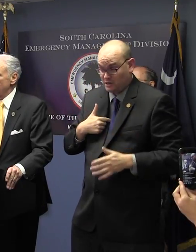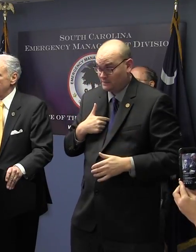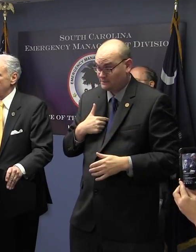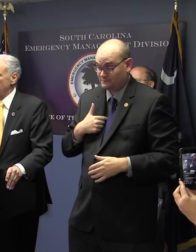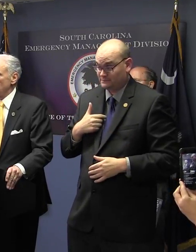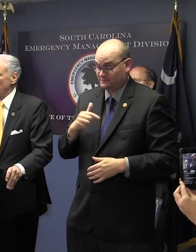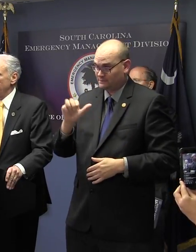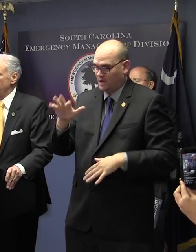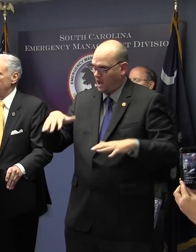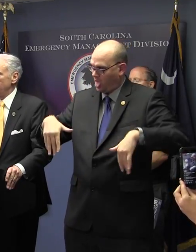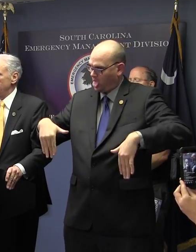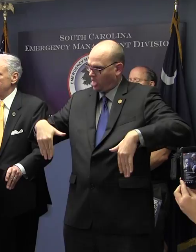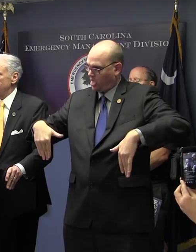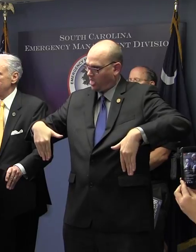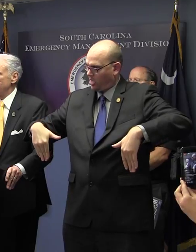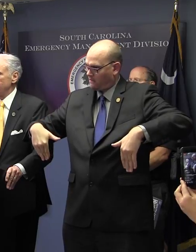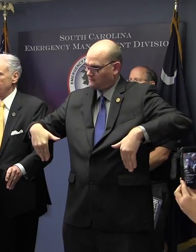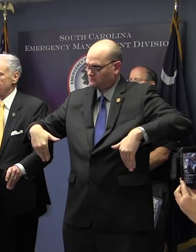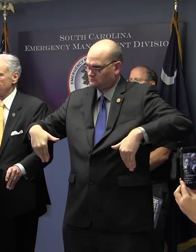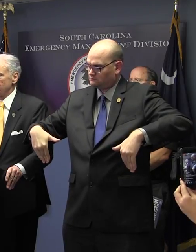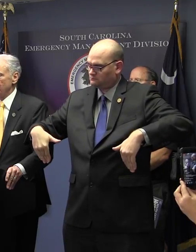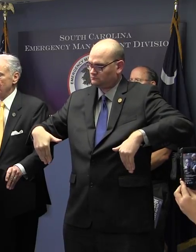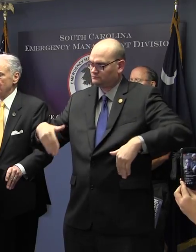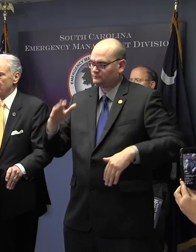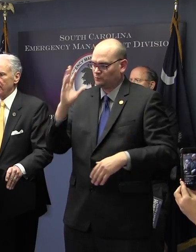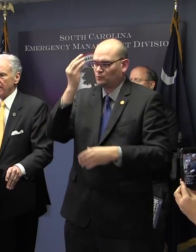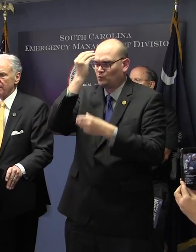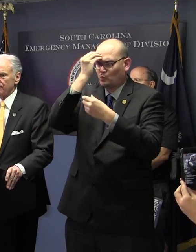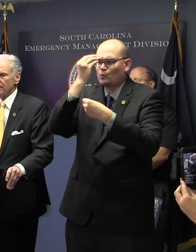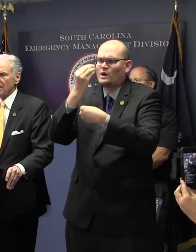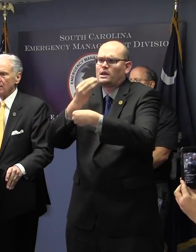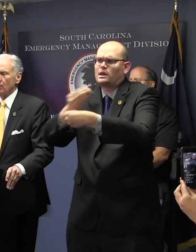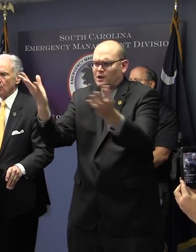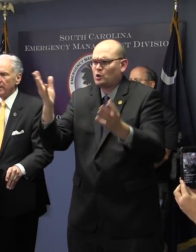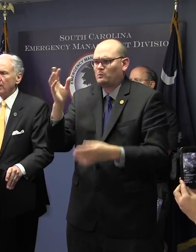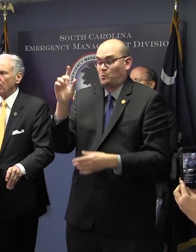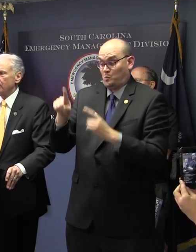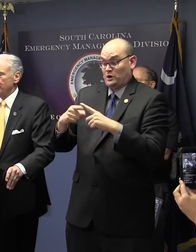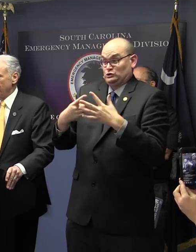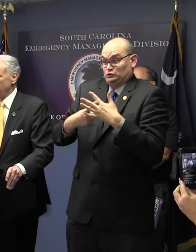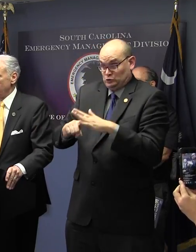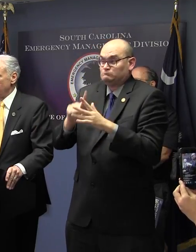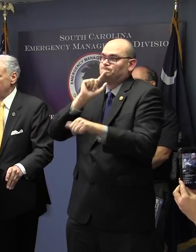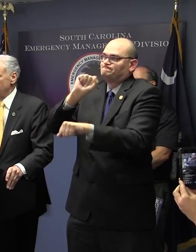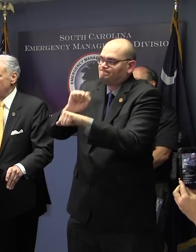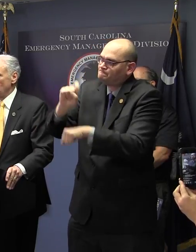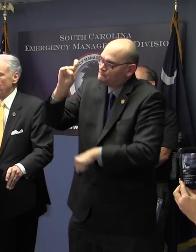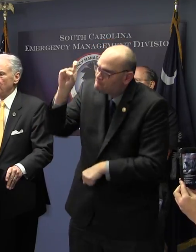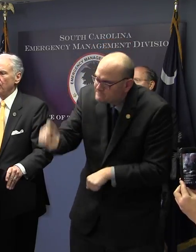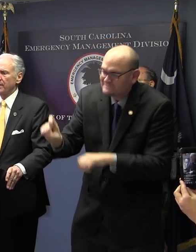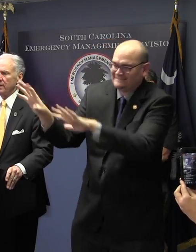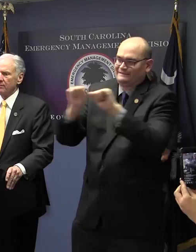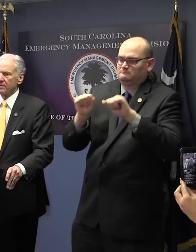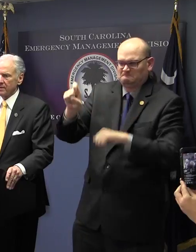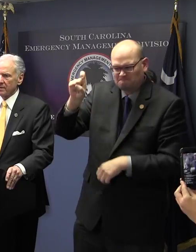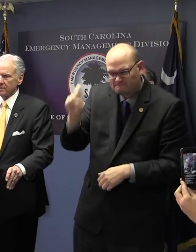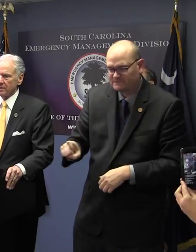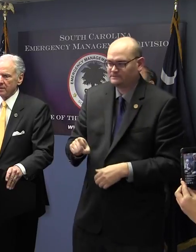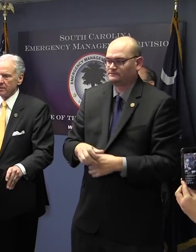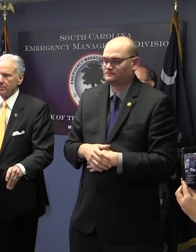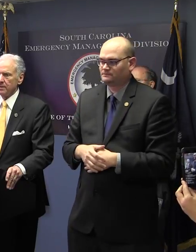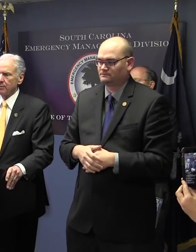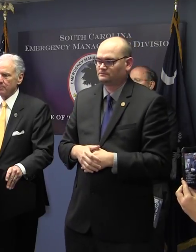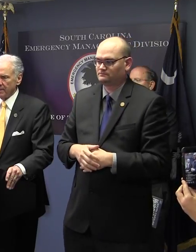the appropriate time when and if it gets there. So again, we are prepared. We want every